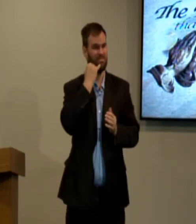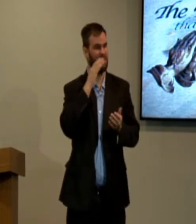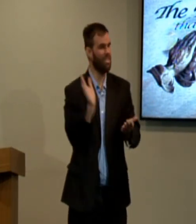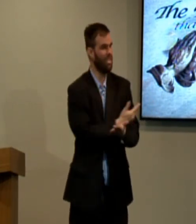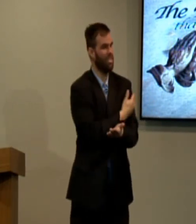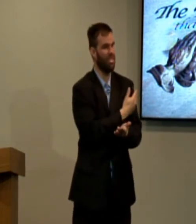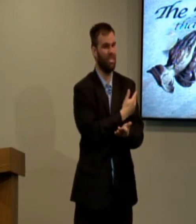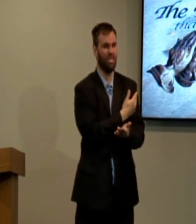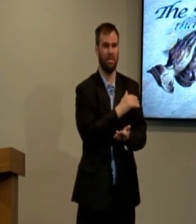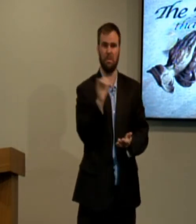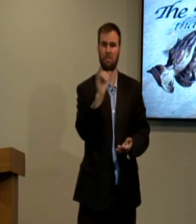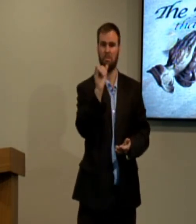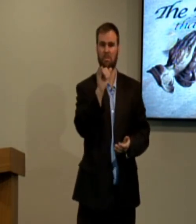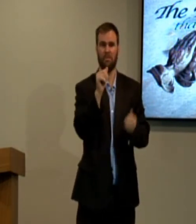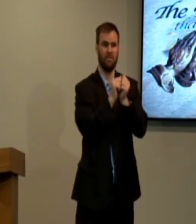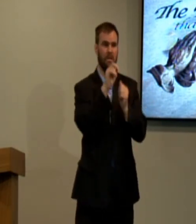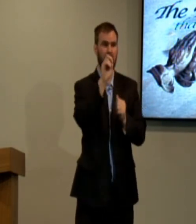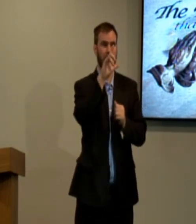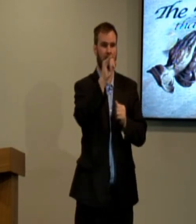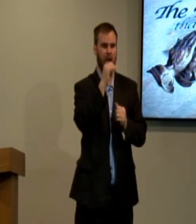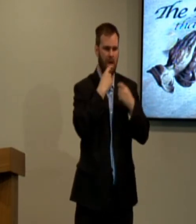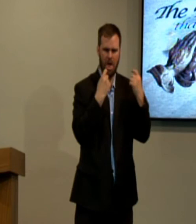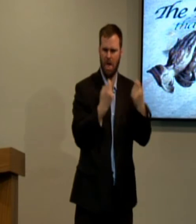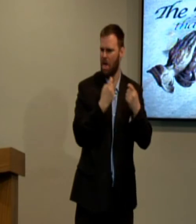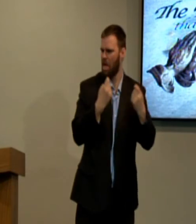The family that prays together, praying together is important.